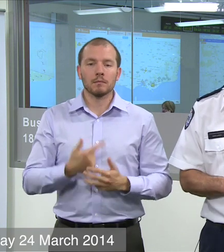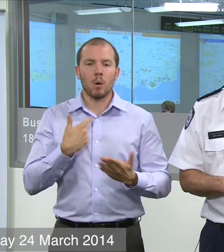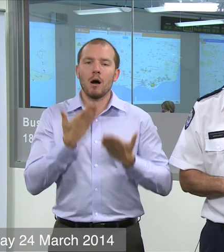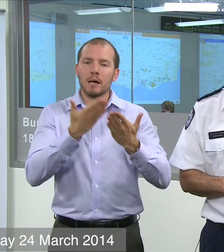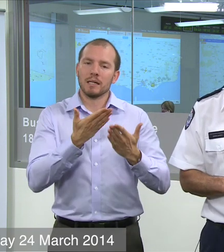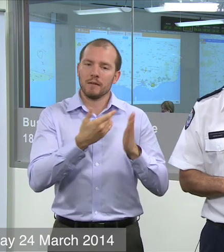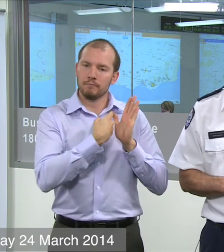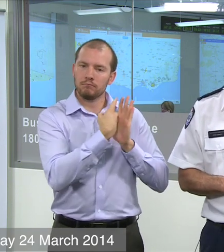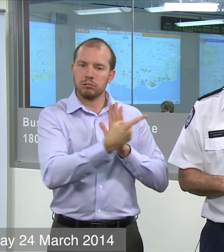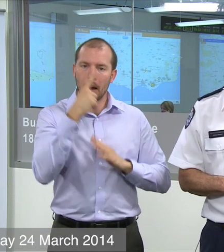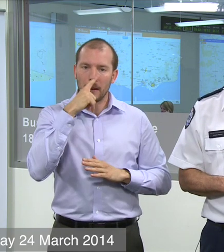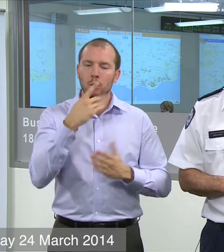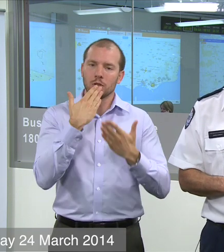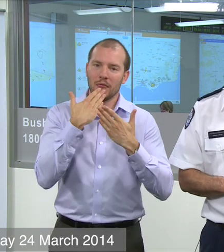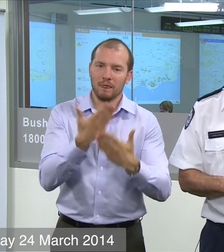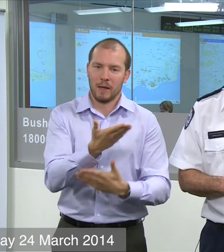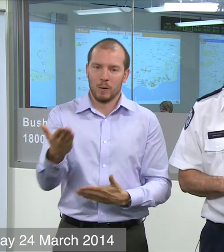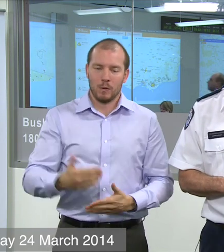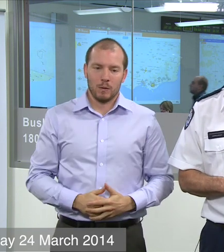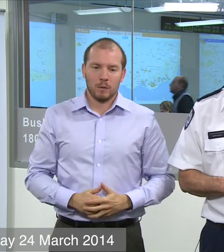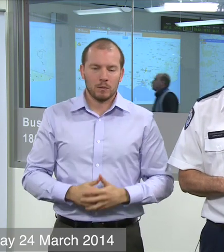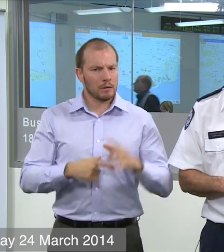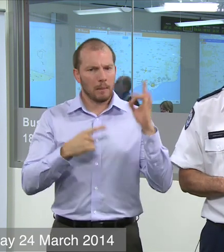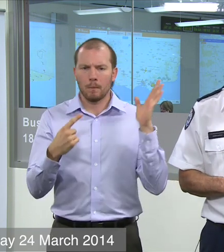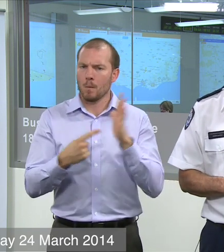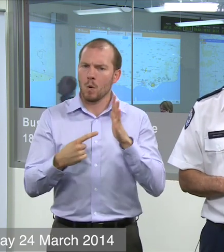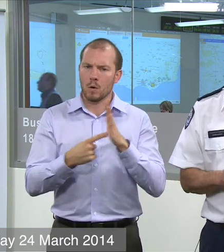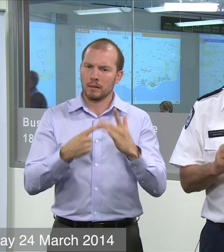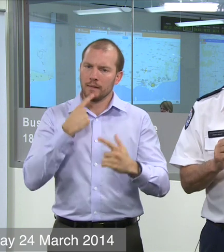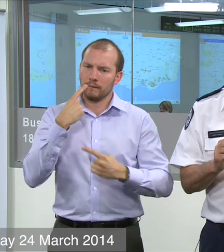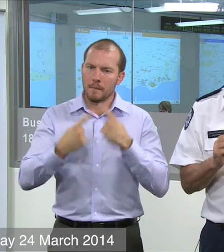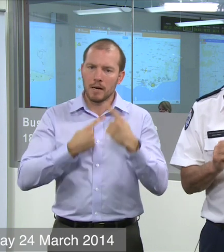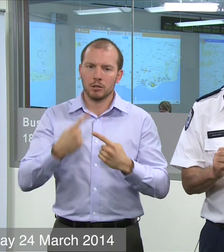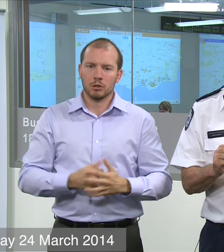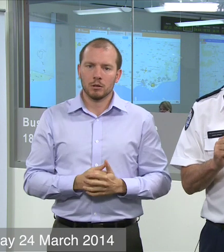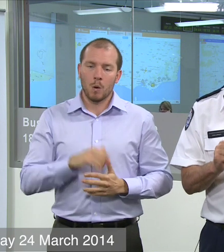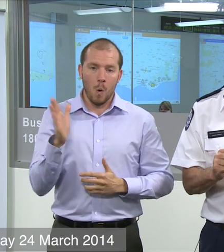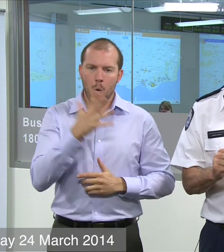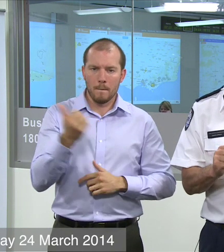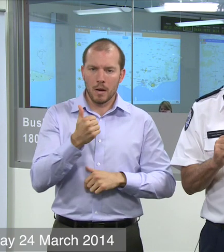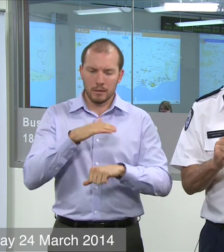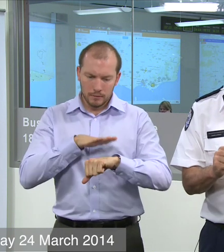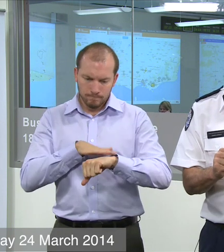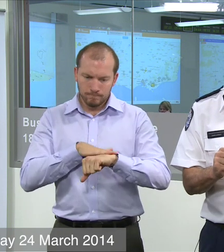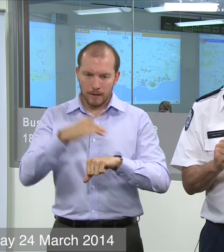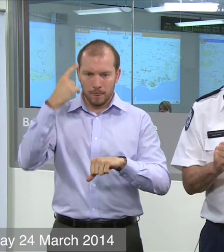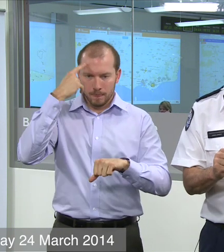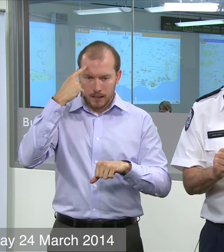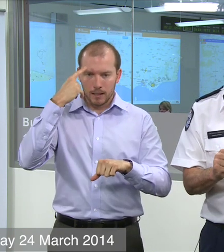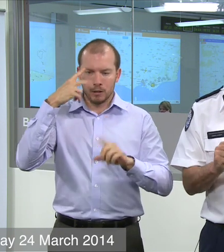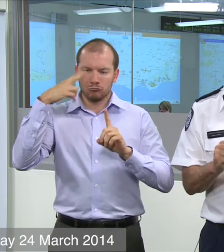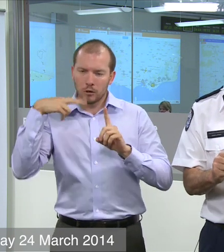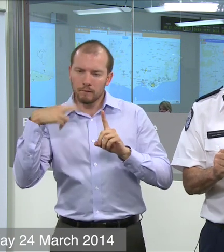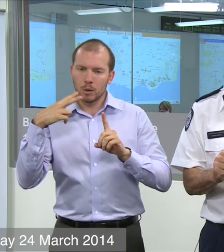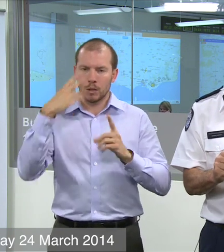to the Chiefs and let them say thank you. And there's some really important words that we should all take time to dwell on, respect and